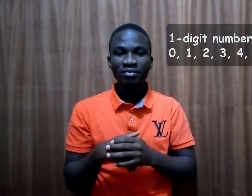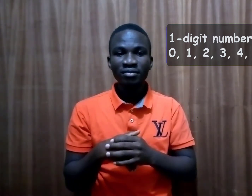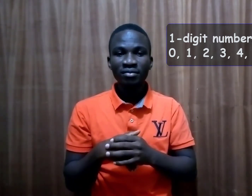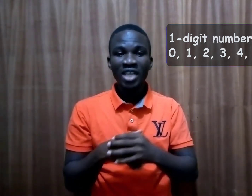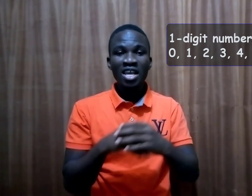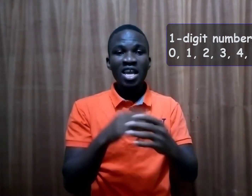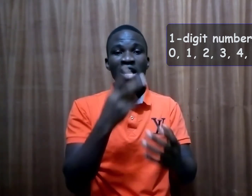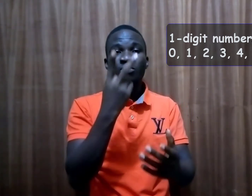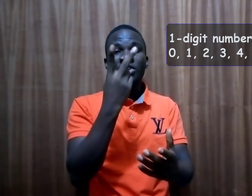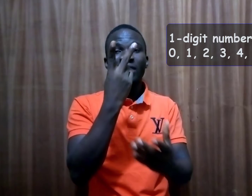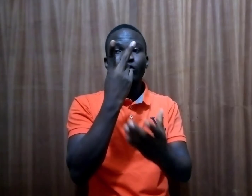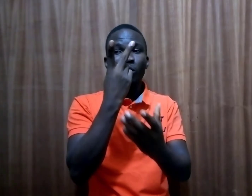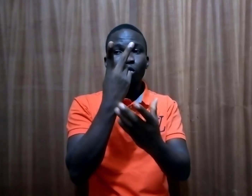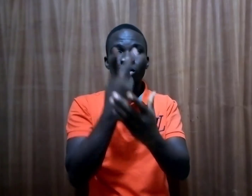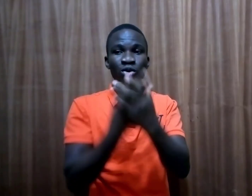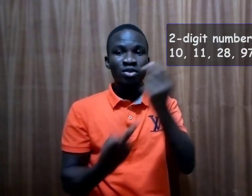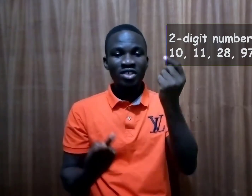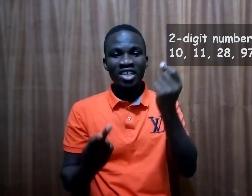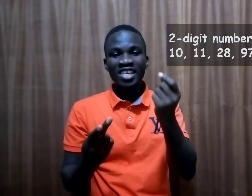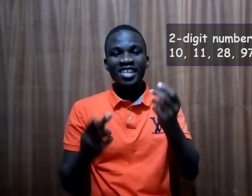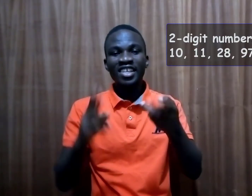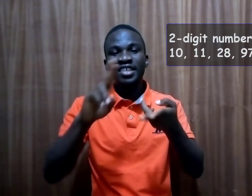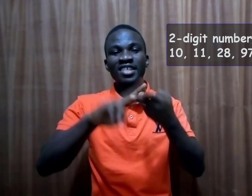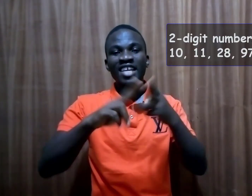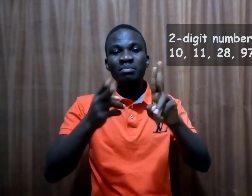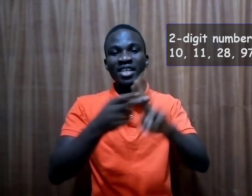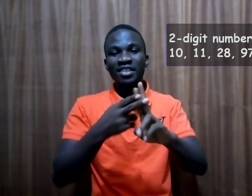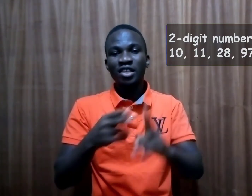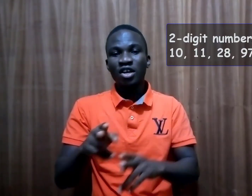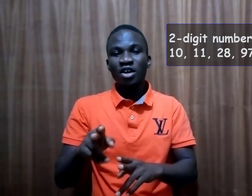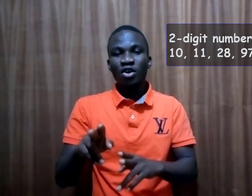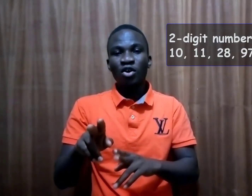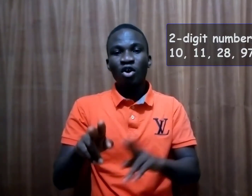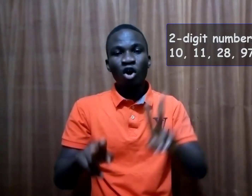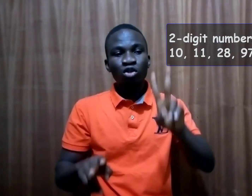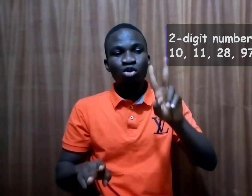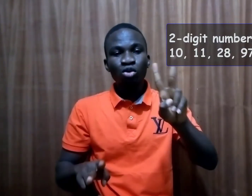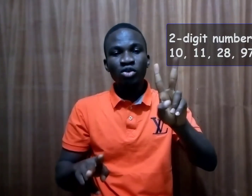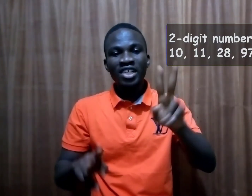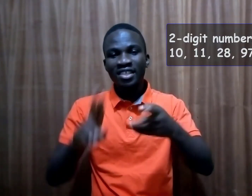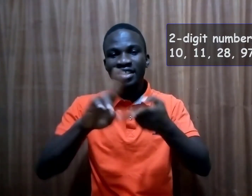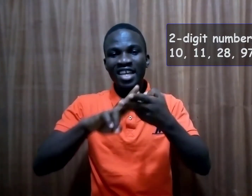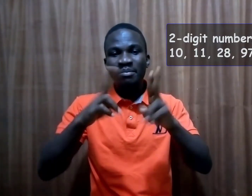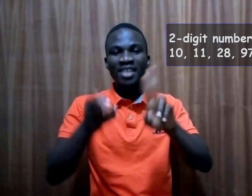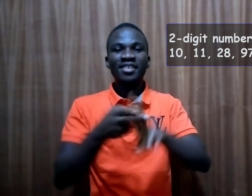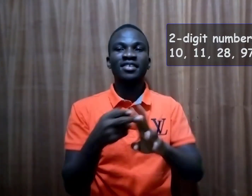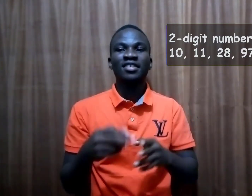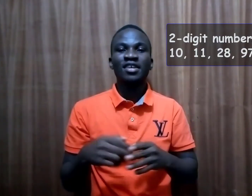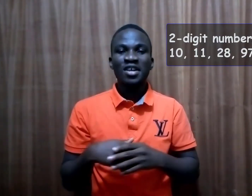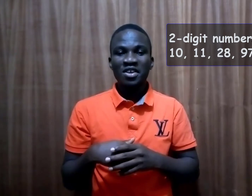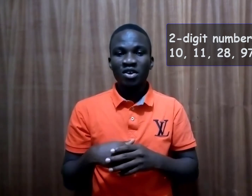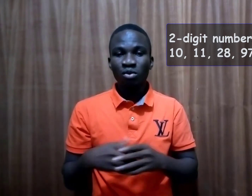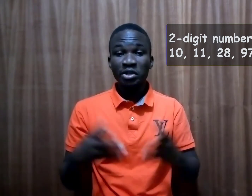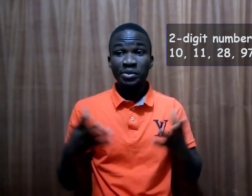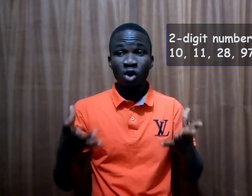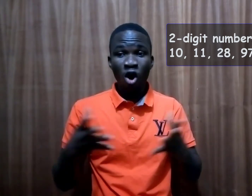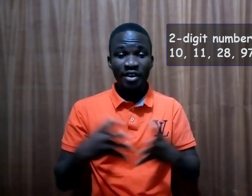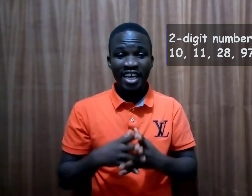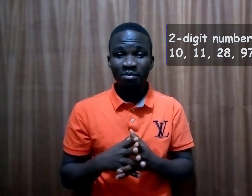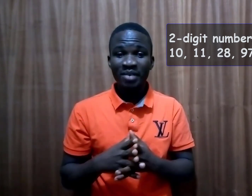We have double digit numbers or two digit numbers which we call them